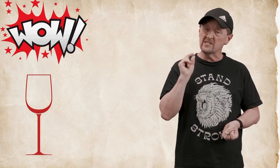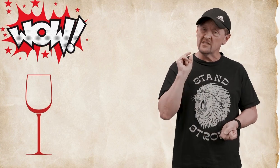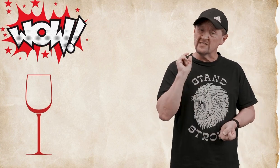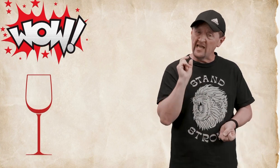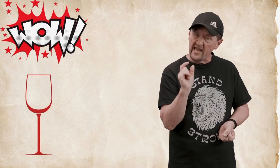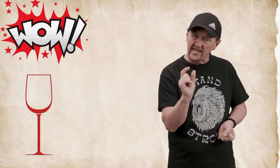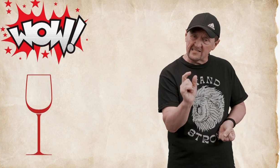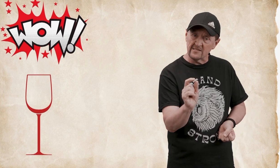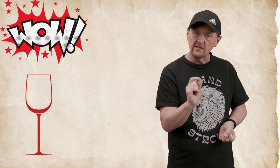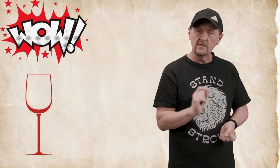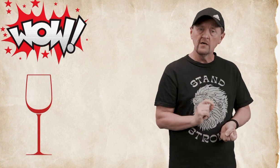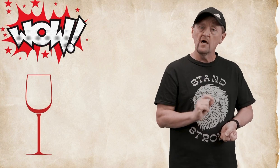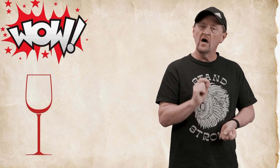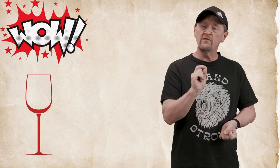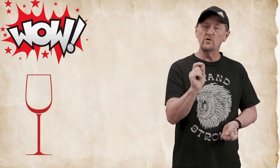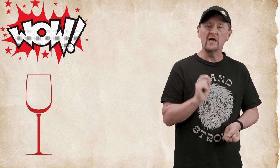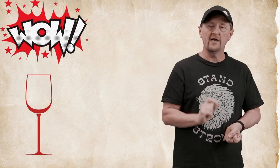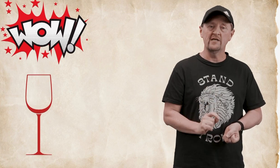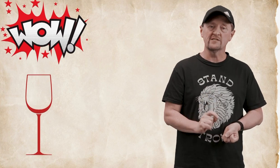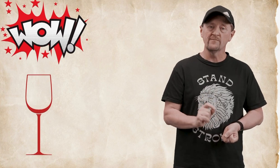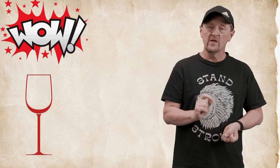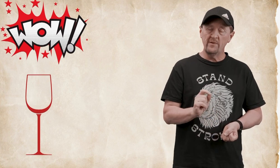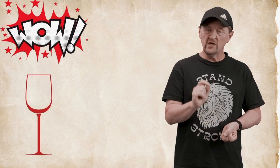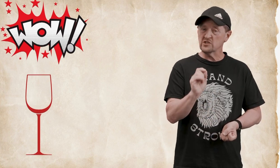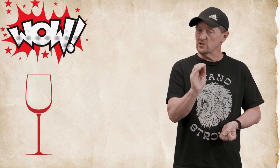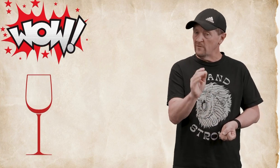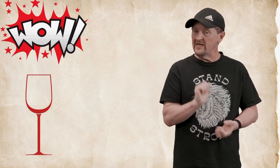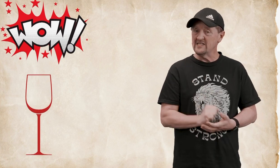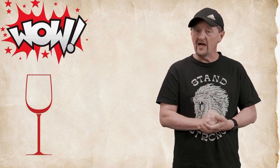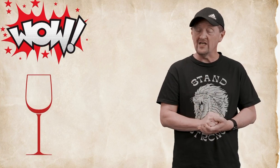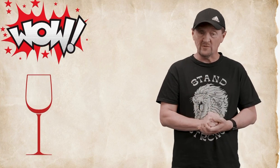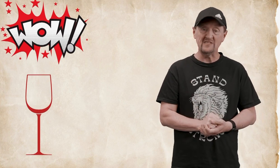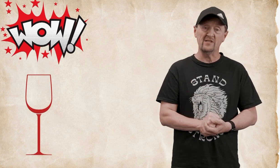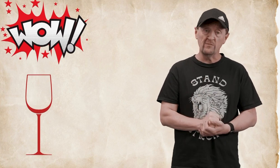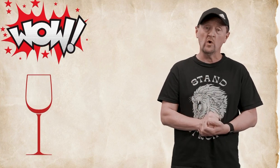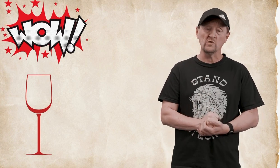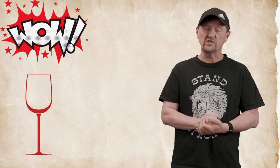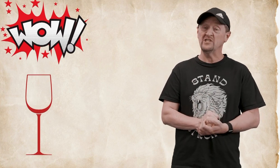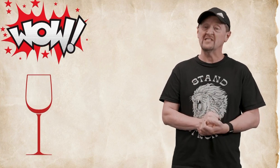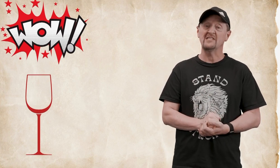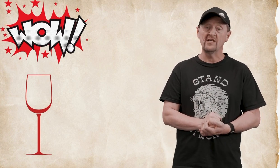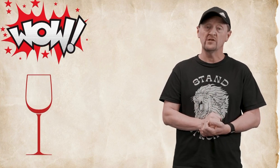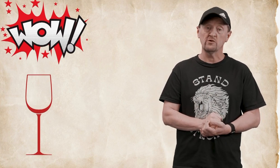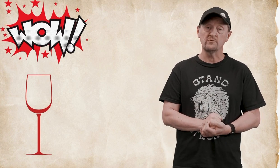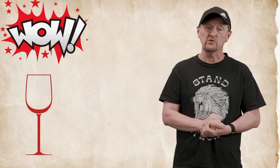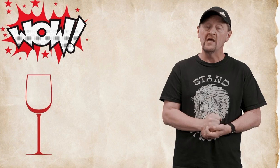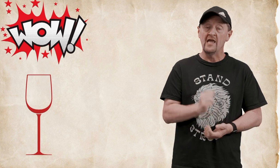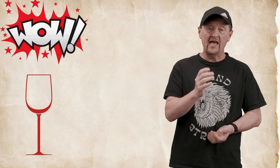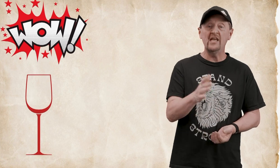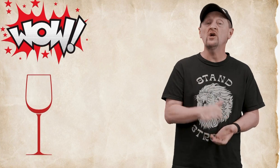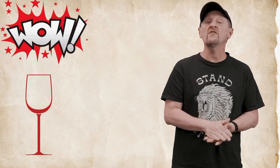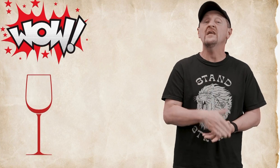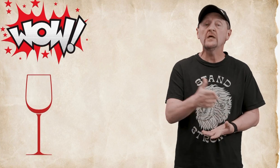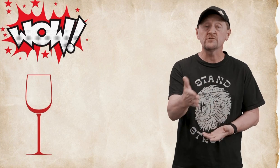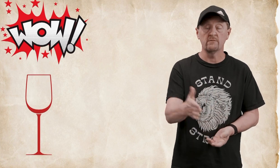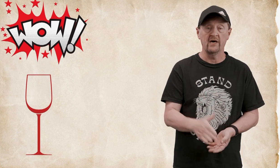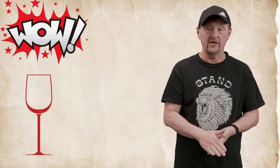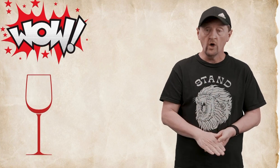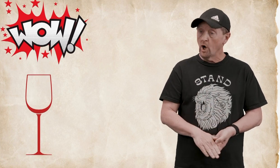a taste of who God is because so many times we see the miracles that Jesus did in the scriptures and he could have healed somebody or